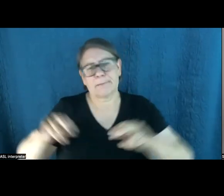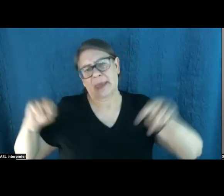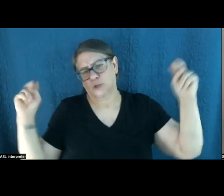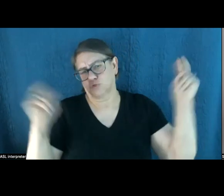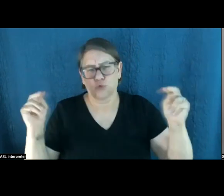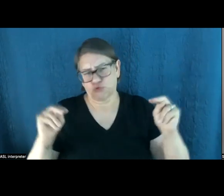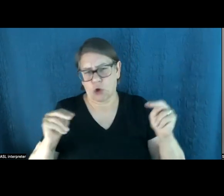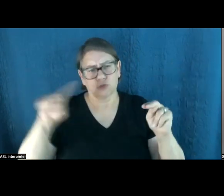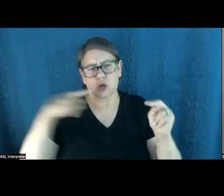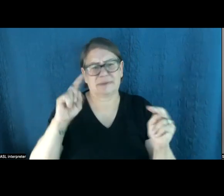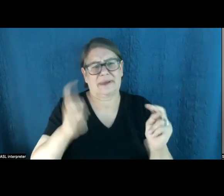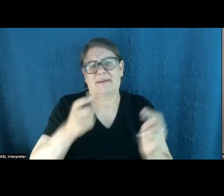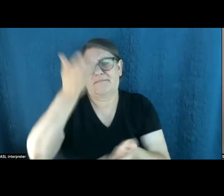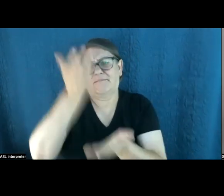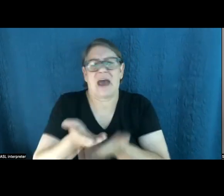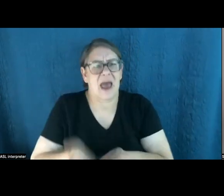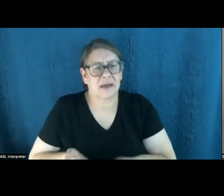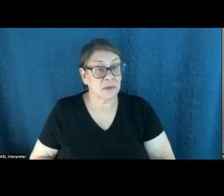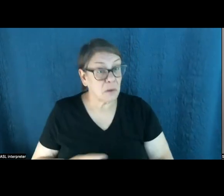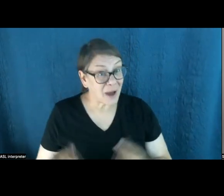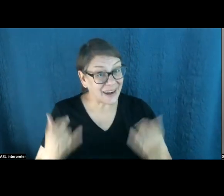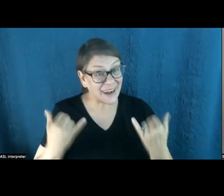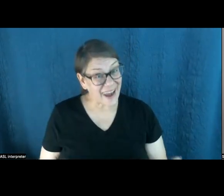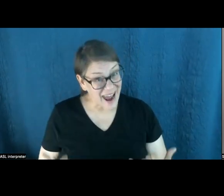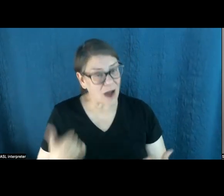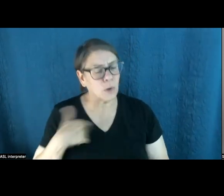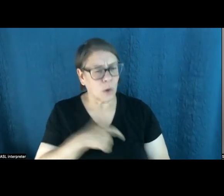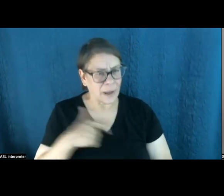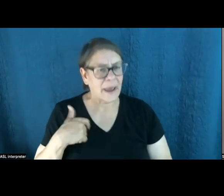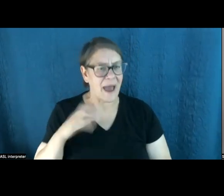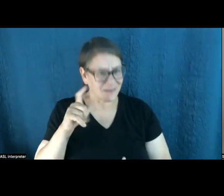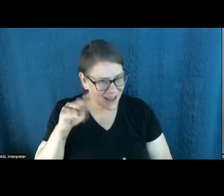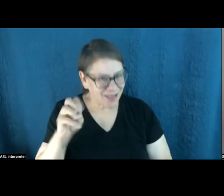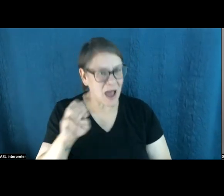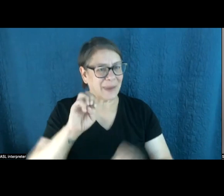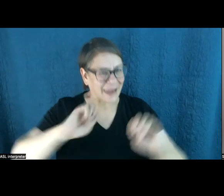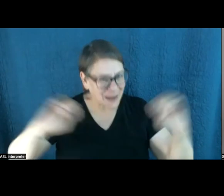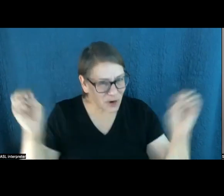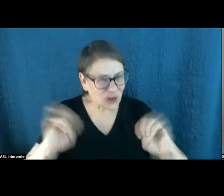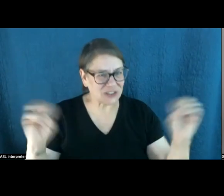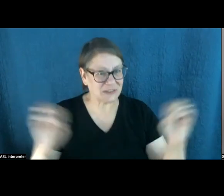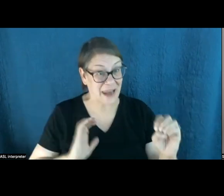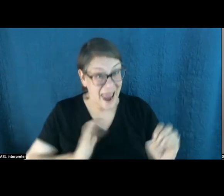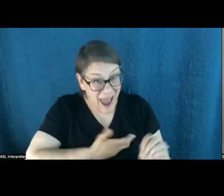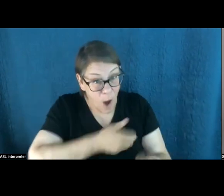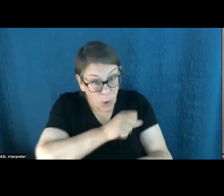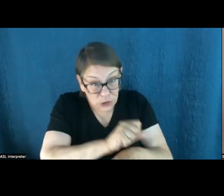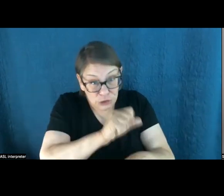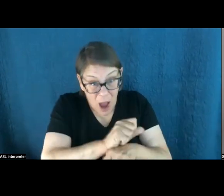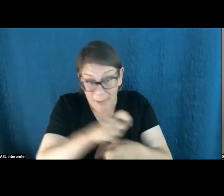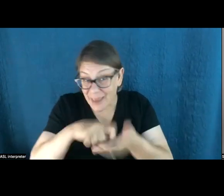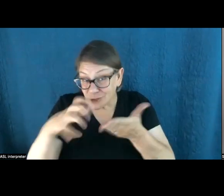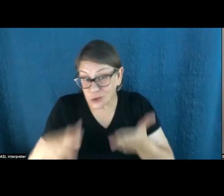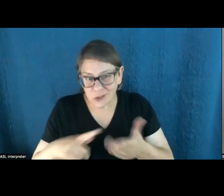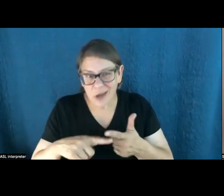facts. But where we are now, the fact is that we have a climate emergency and our main job as journalists is not to avoid people